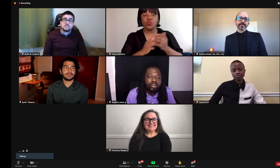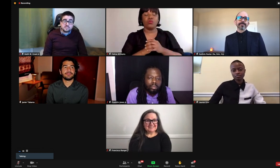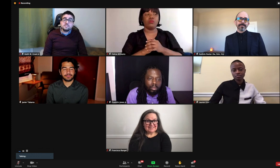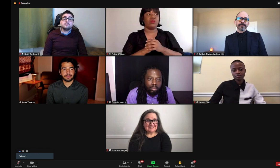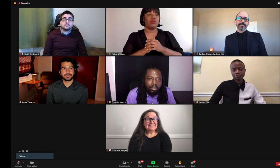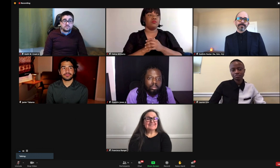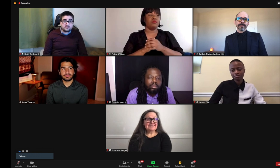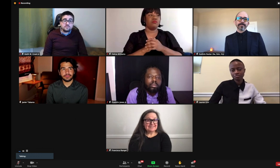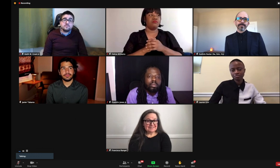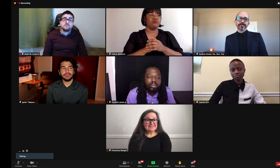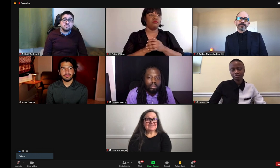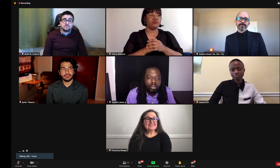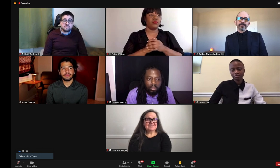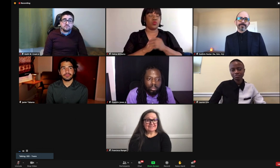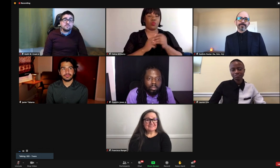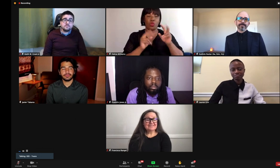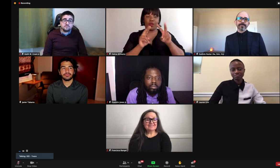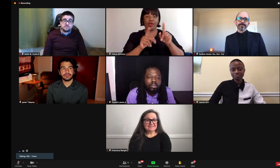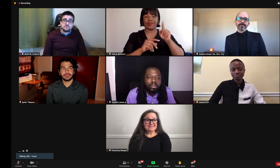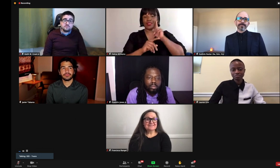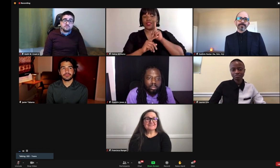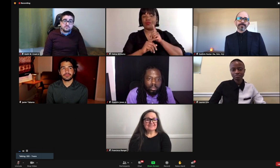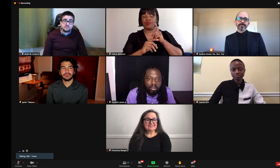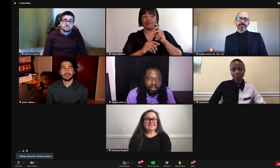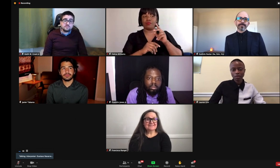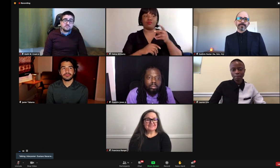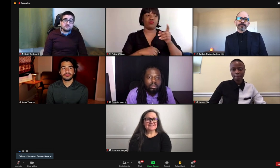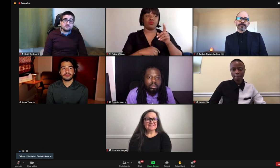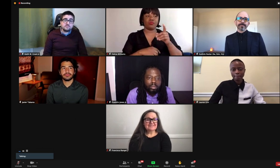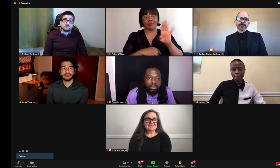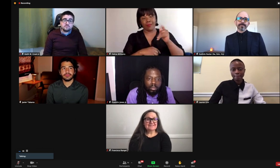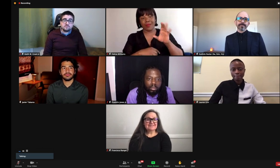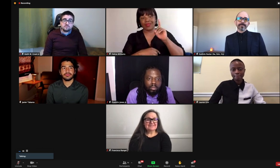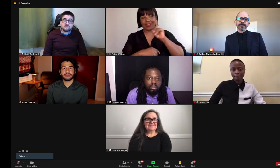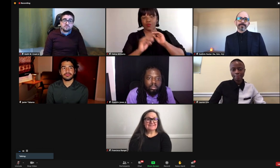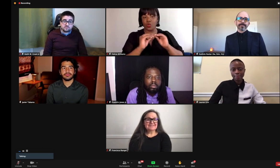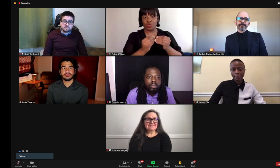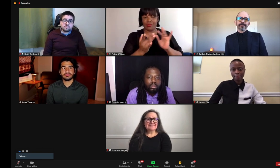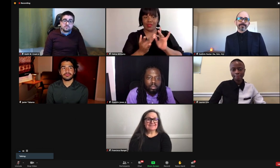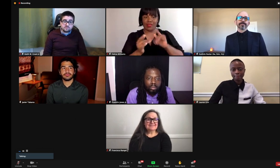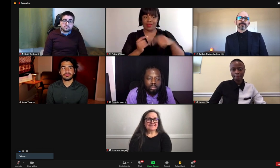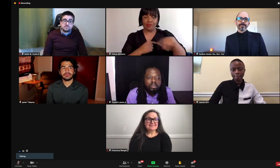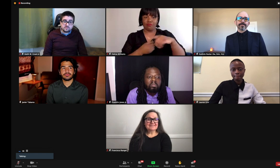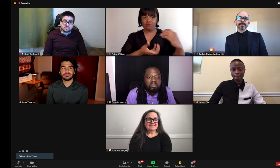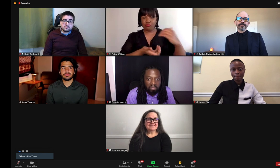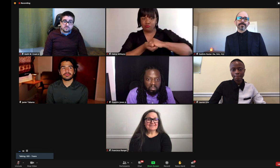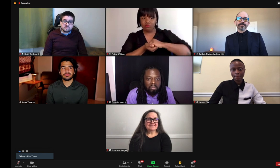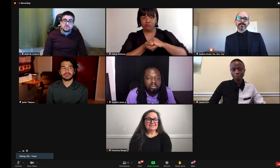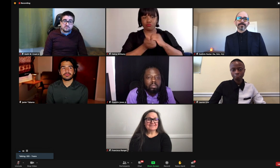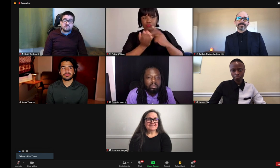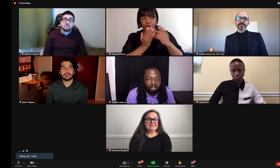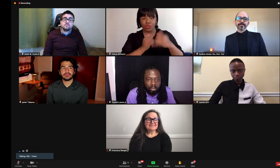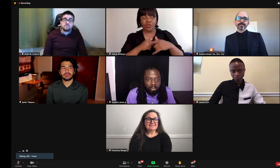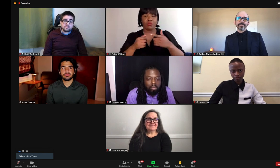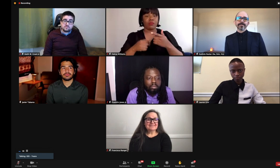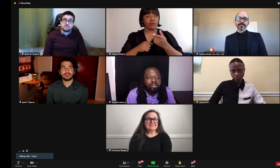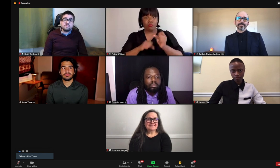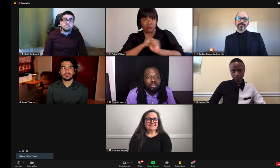You can also contact other groups such as Council de Manos and get